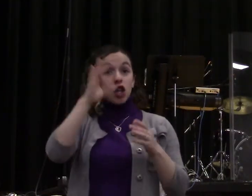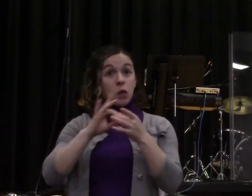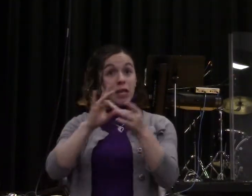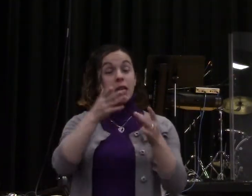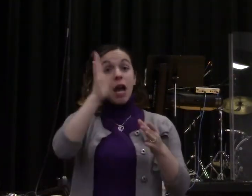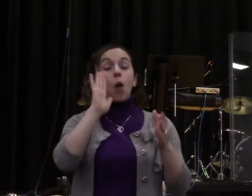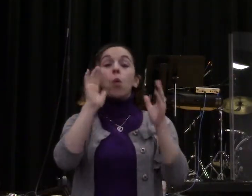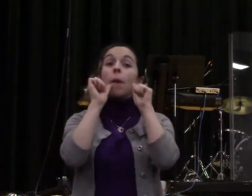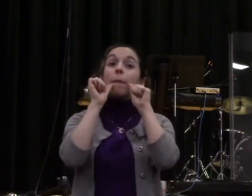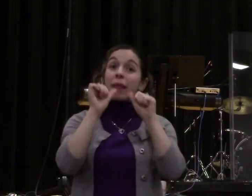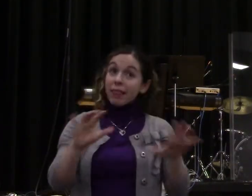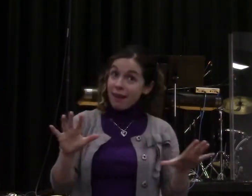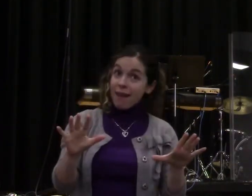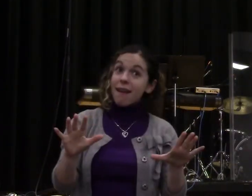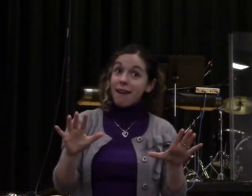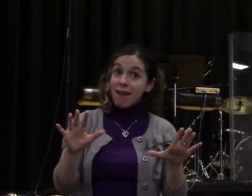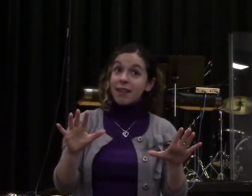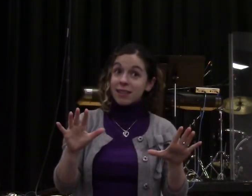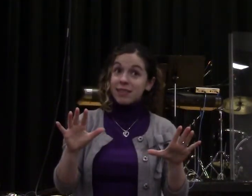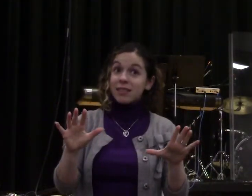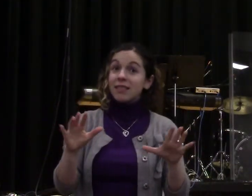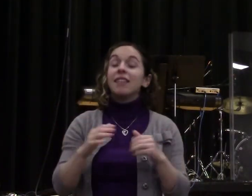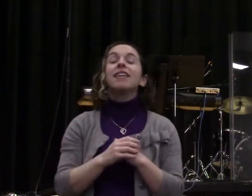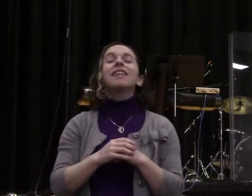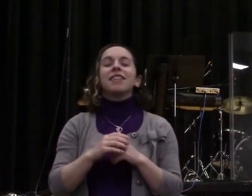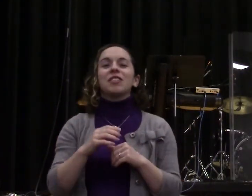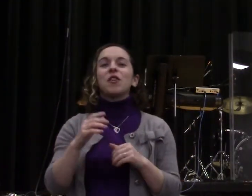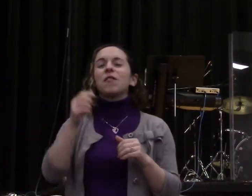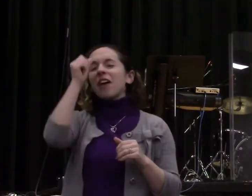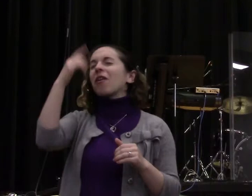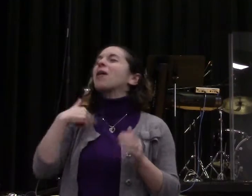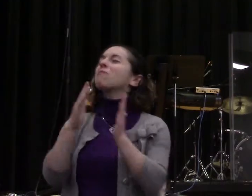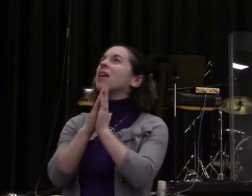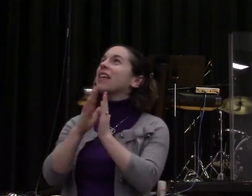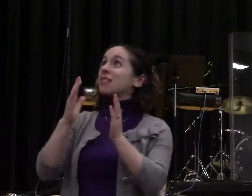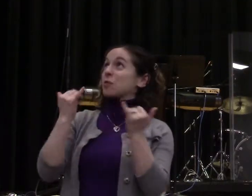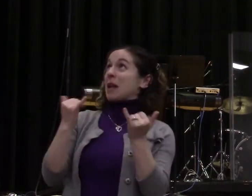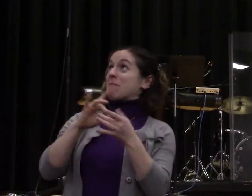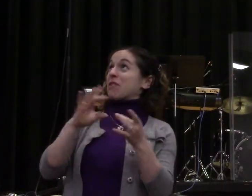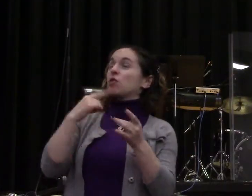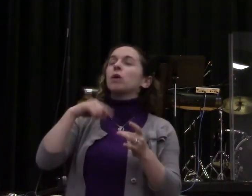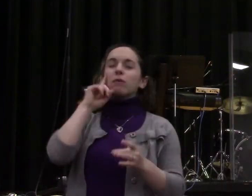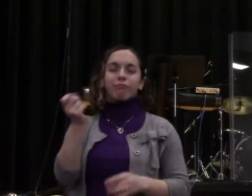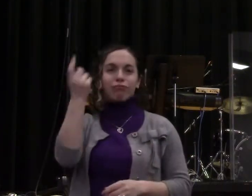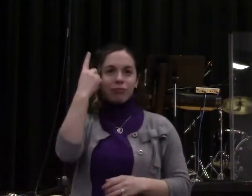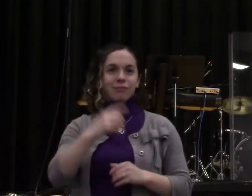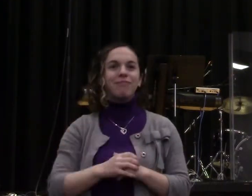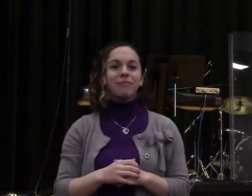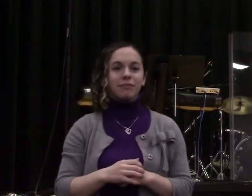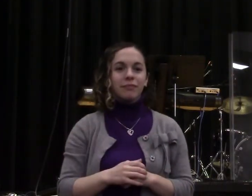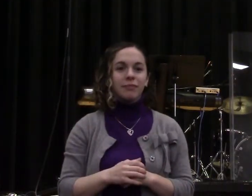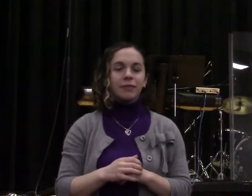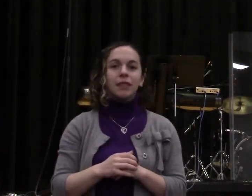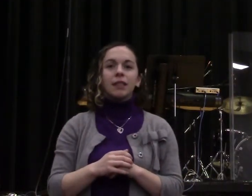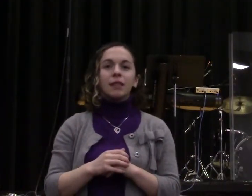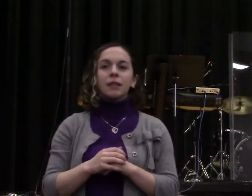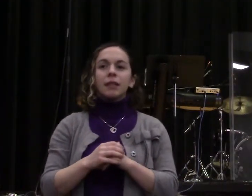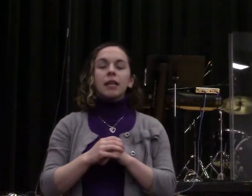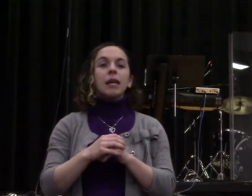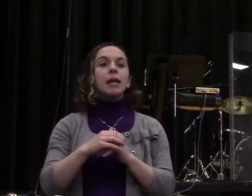Messy Community. Father, I pray that we would get it in Jesus' name. Amen. In Matthew 18, verse 19, Jesus said this.